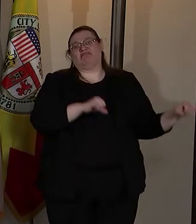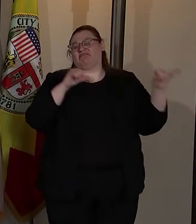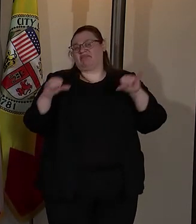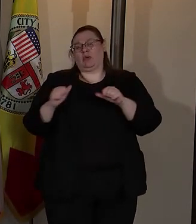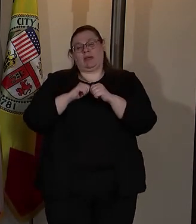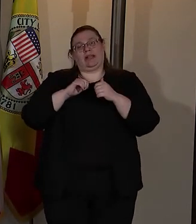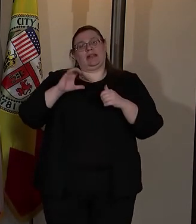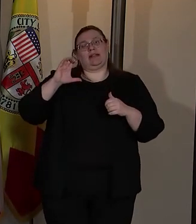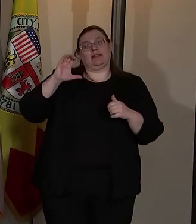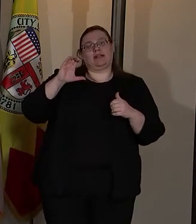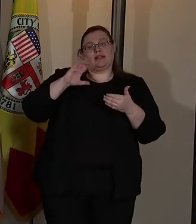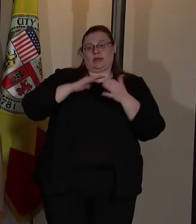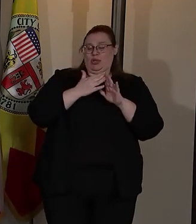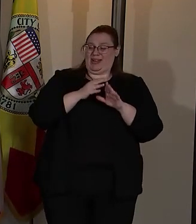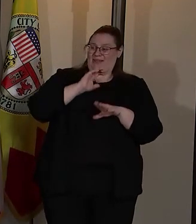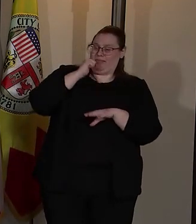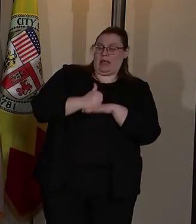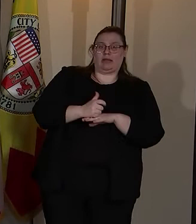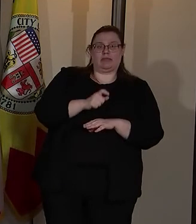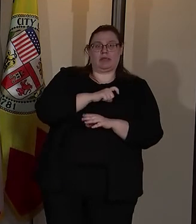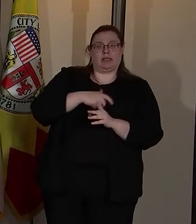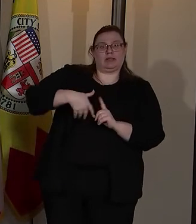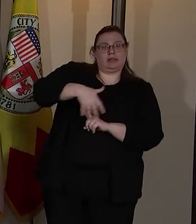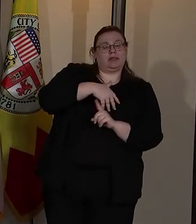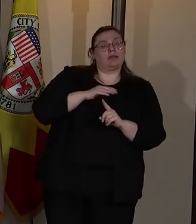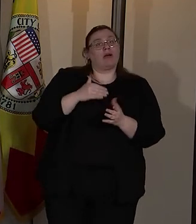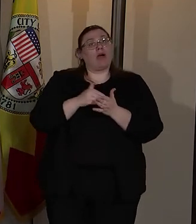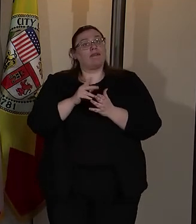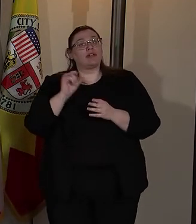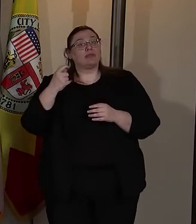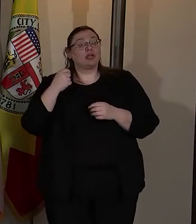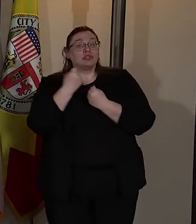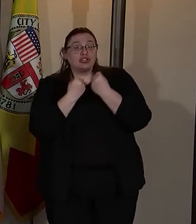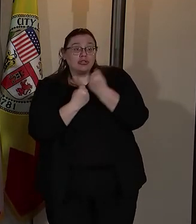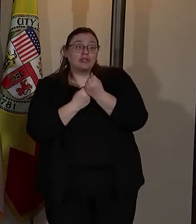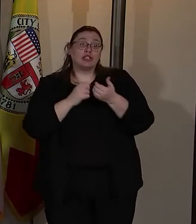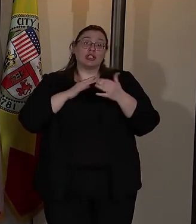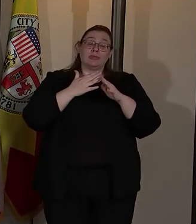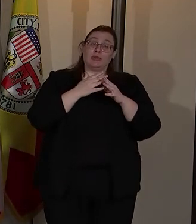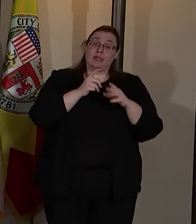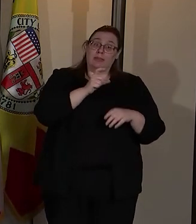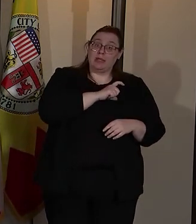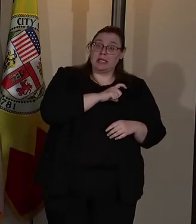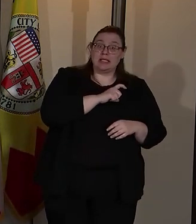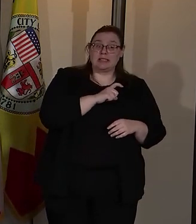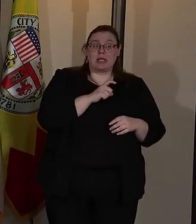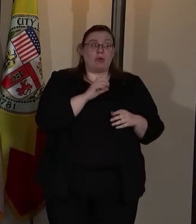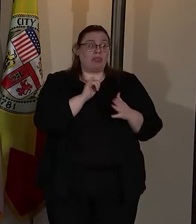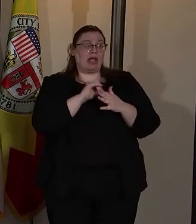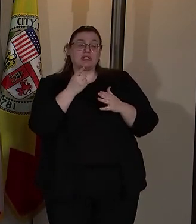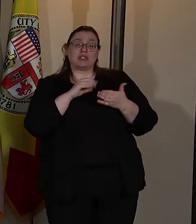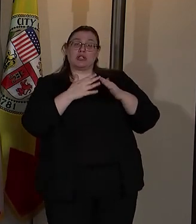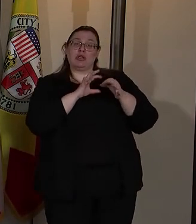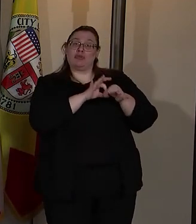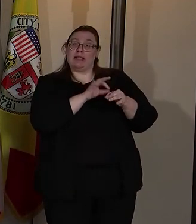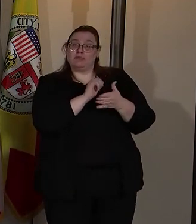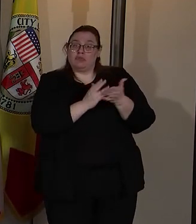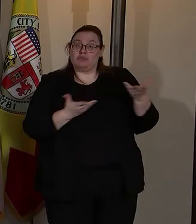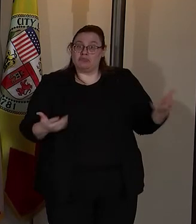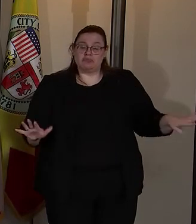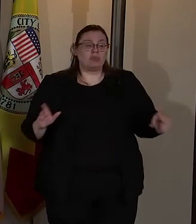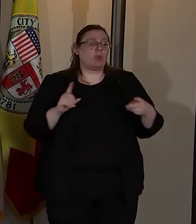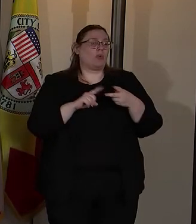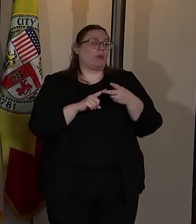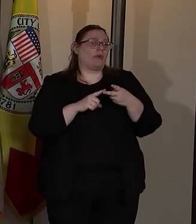community-based policing. Oftentimes, departments structure community policing as just the community relations side of things or maybe